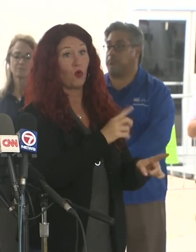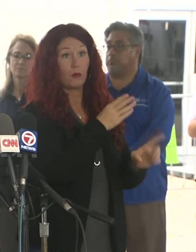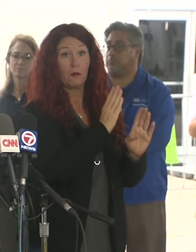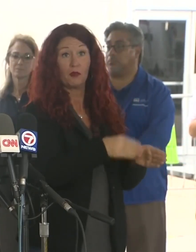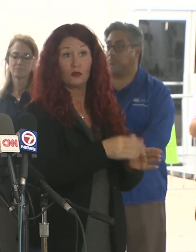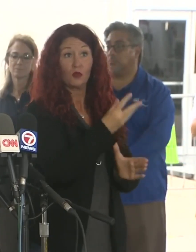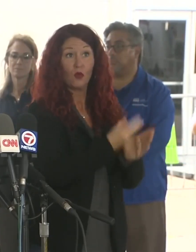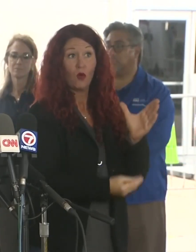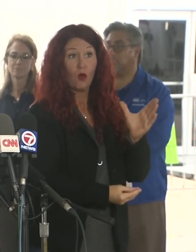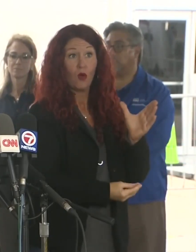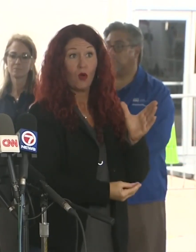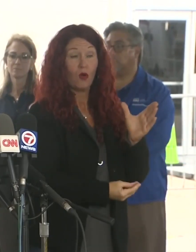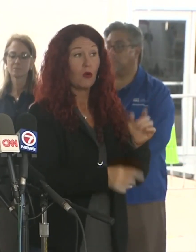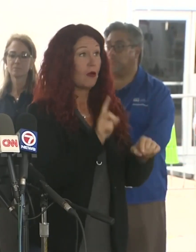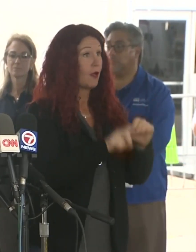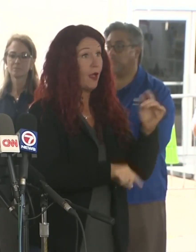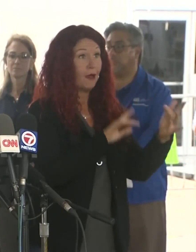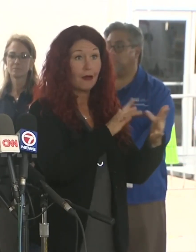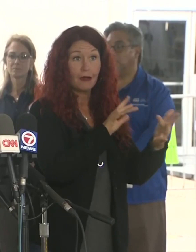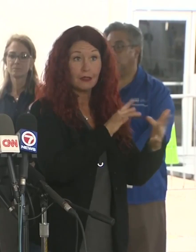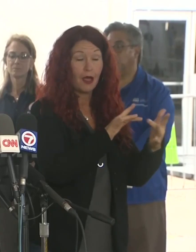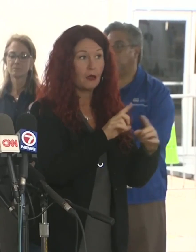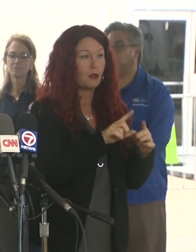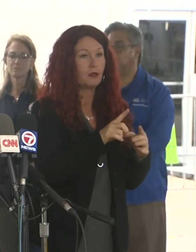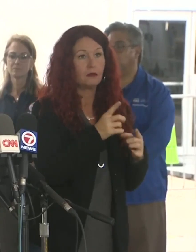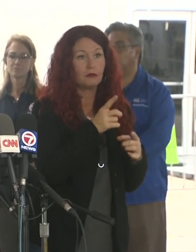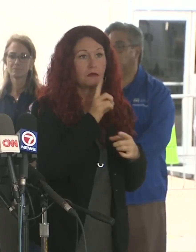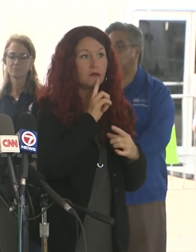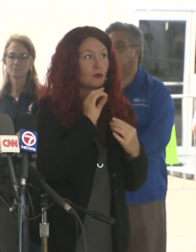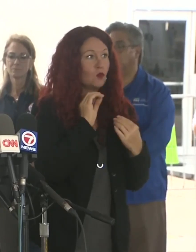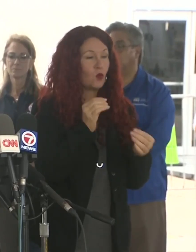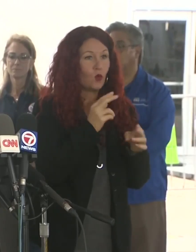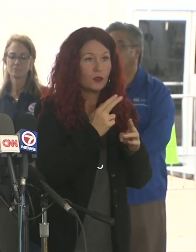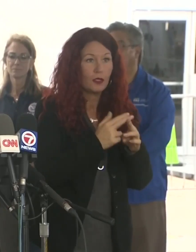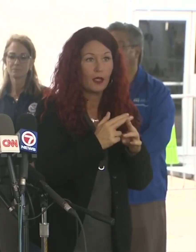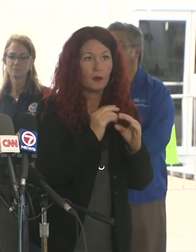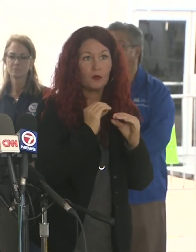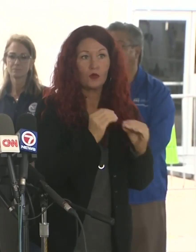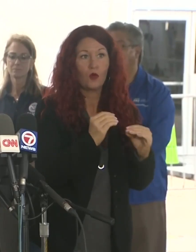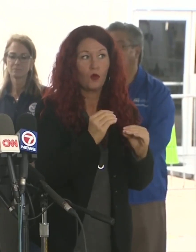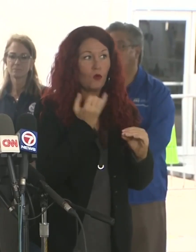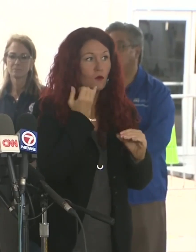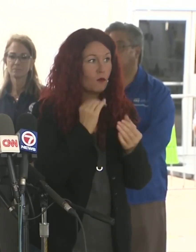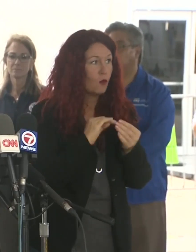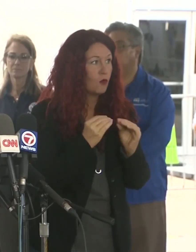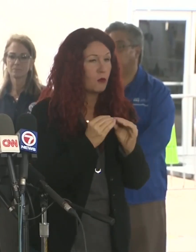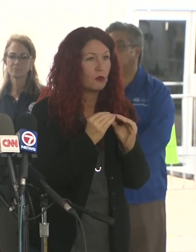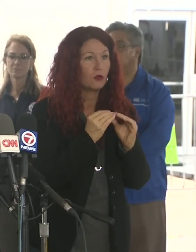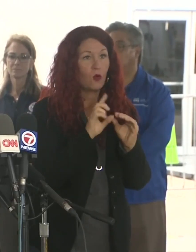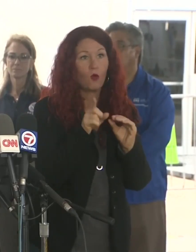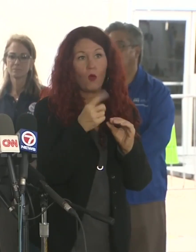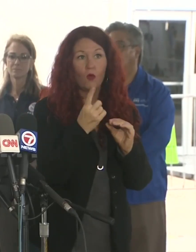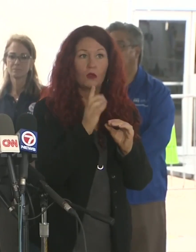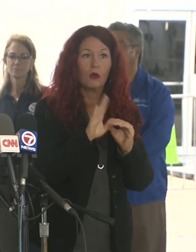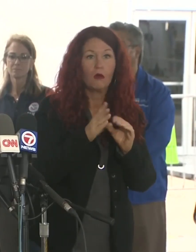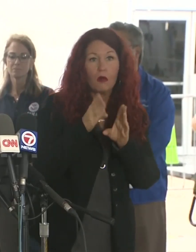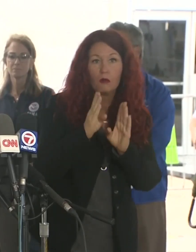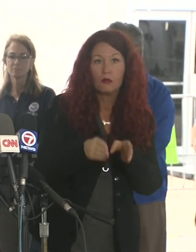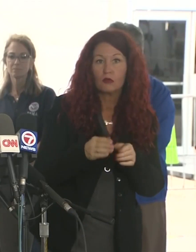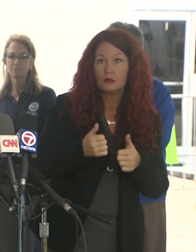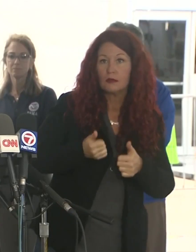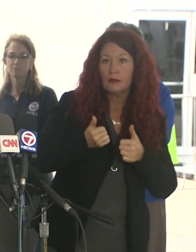sometimes no other identifying information, and not even a return phone number for us to follow up with the